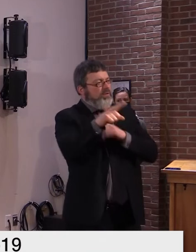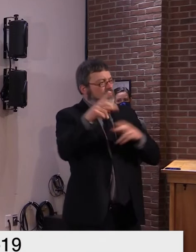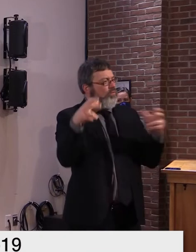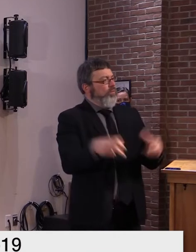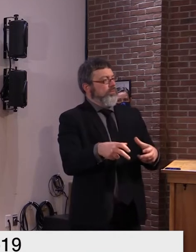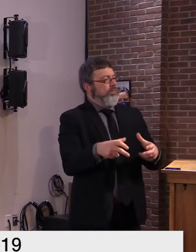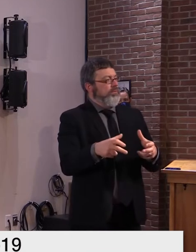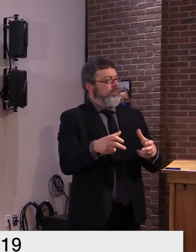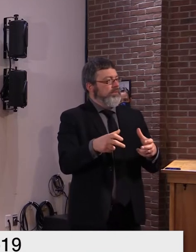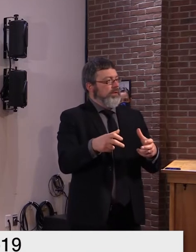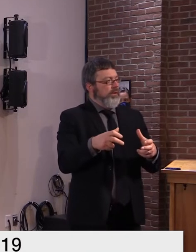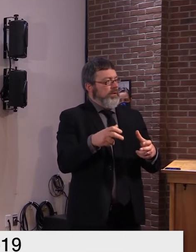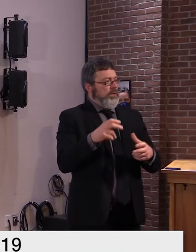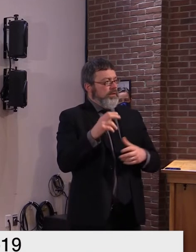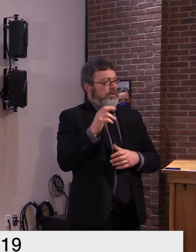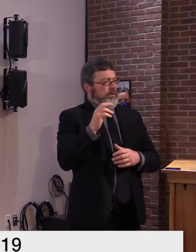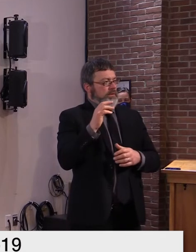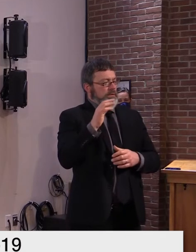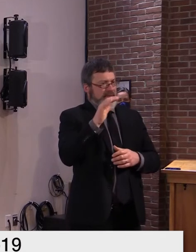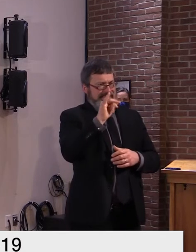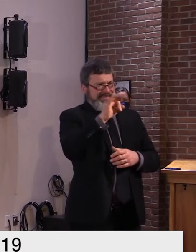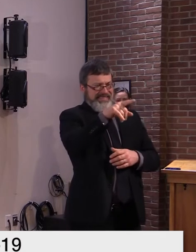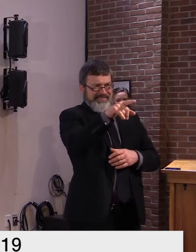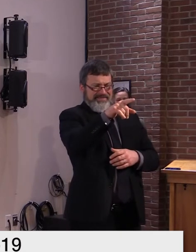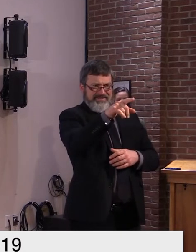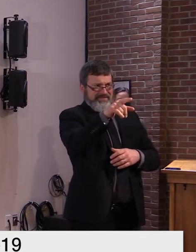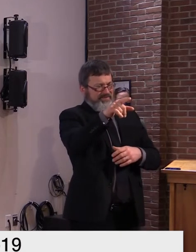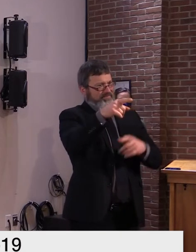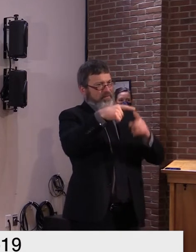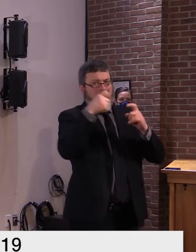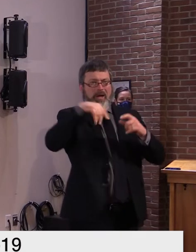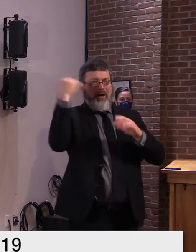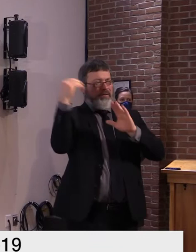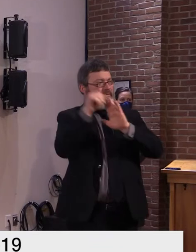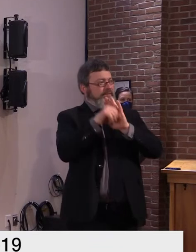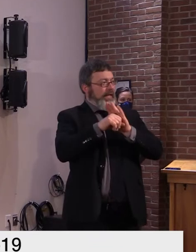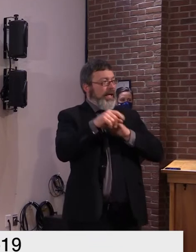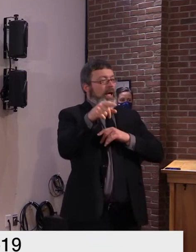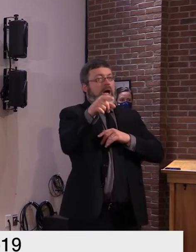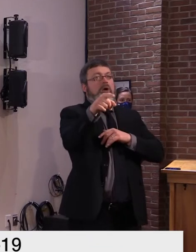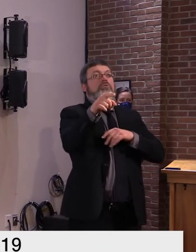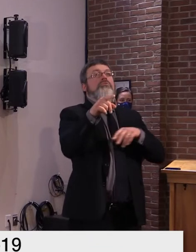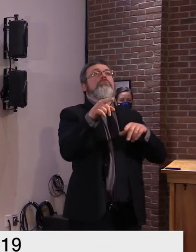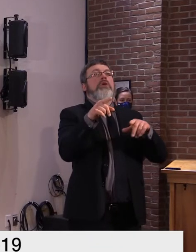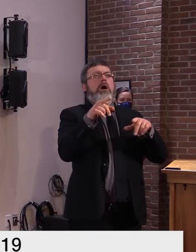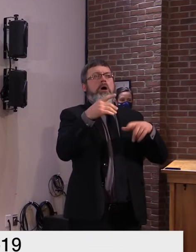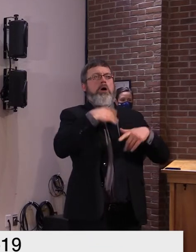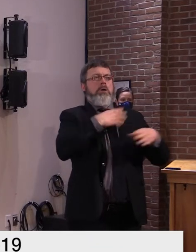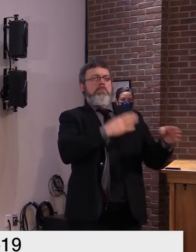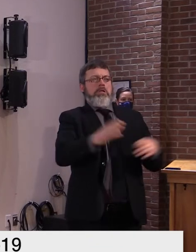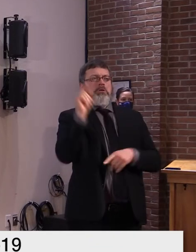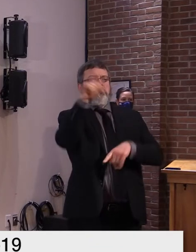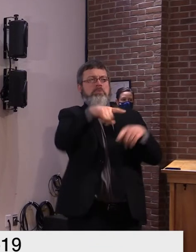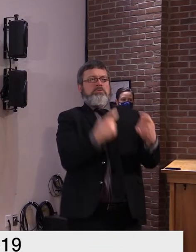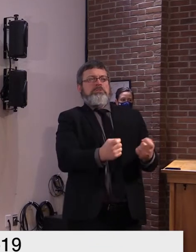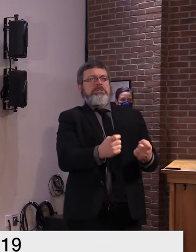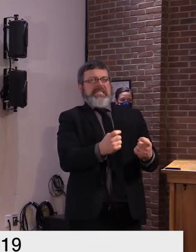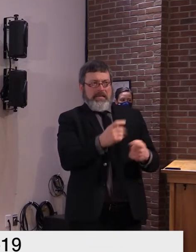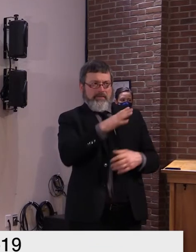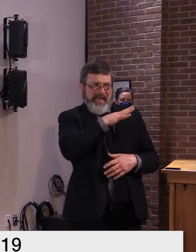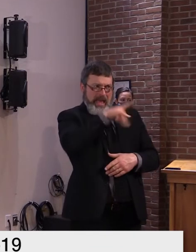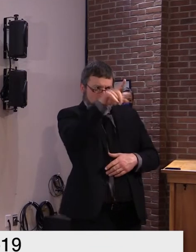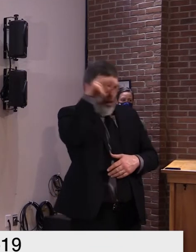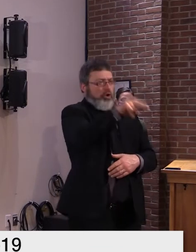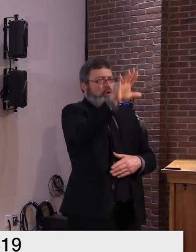um unless we have specific information to prove that somebody has not then it's hard